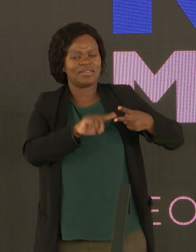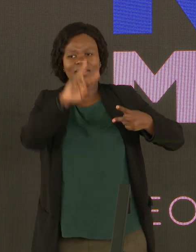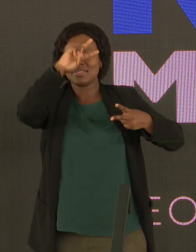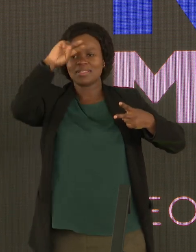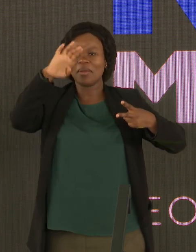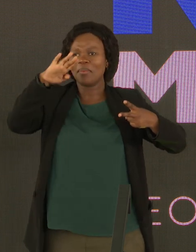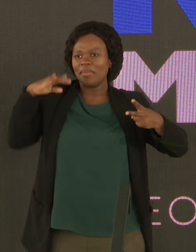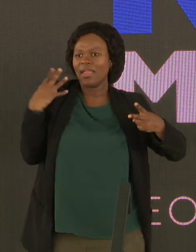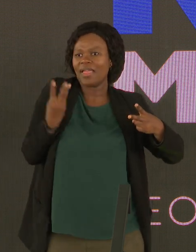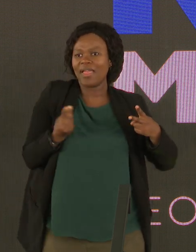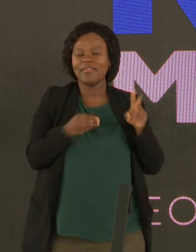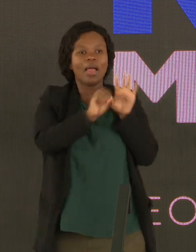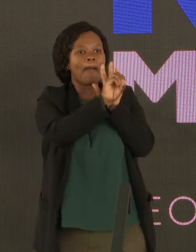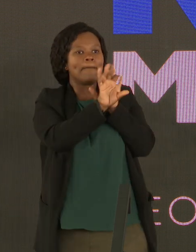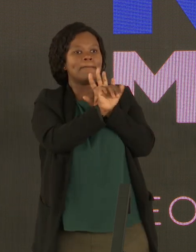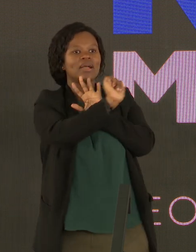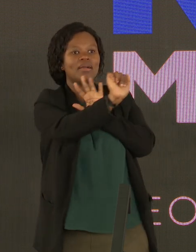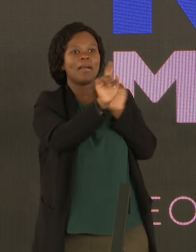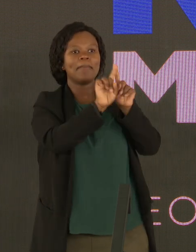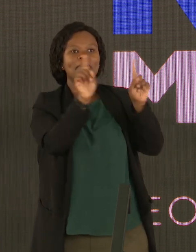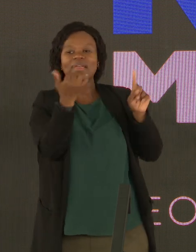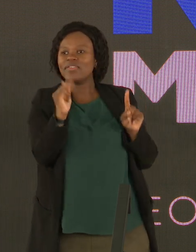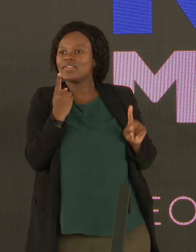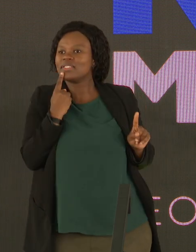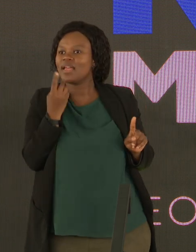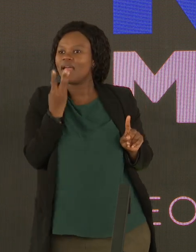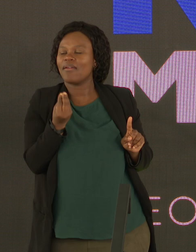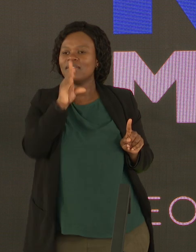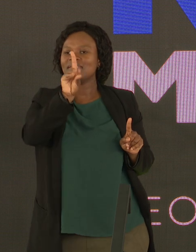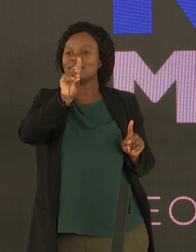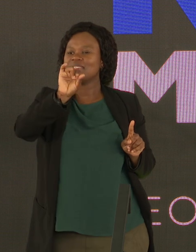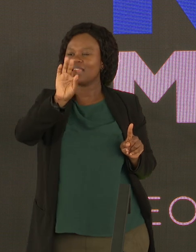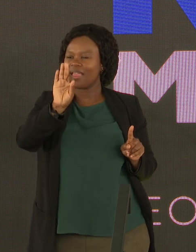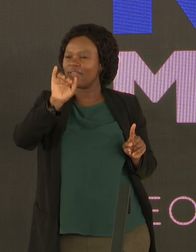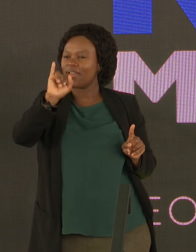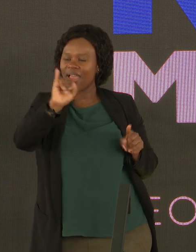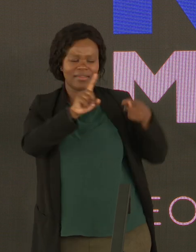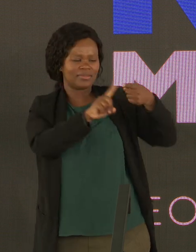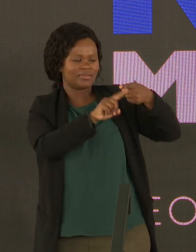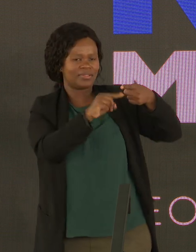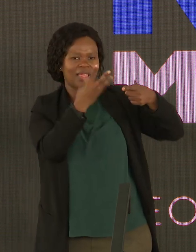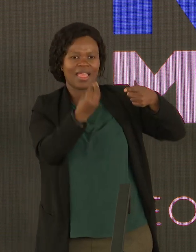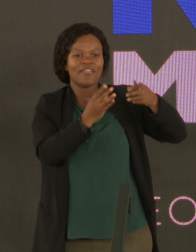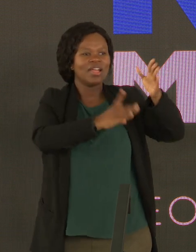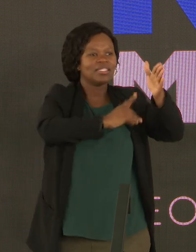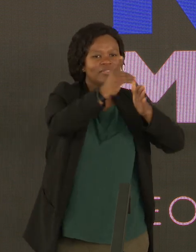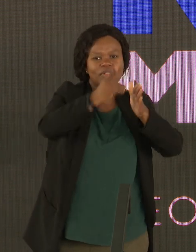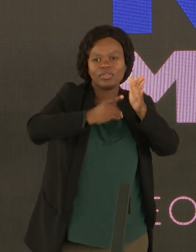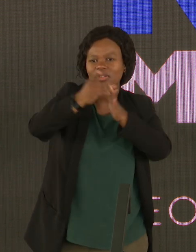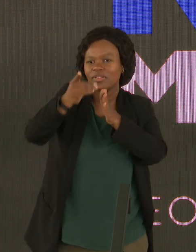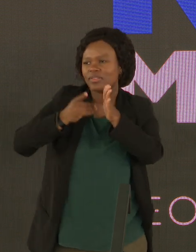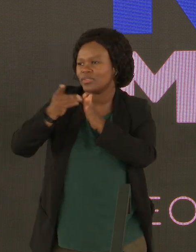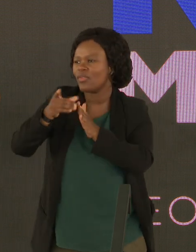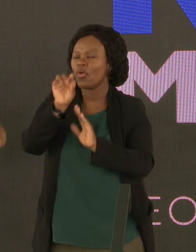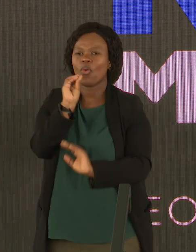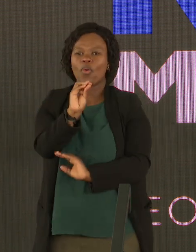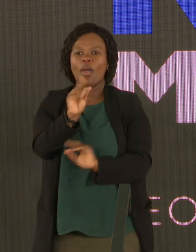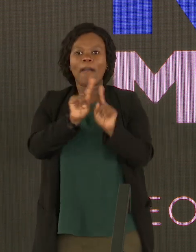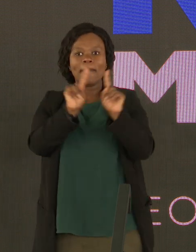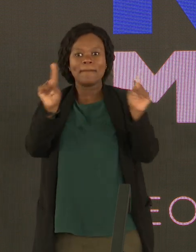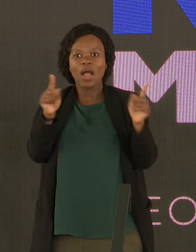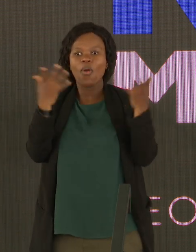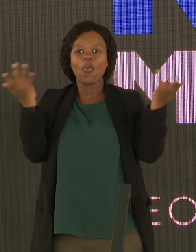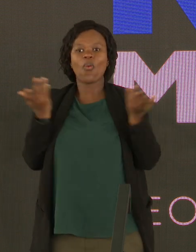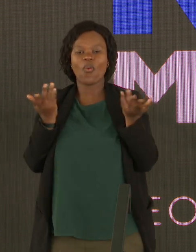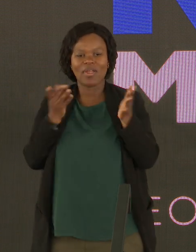markets. But if we say that we have DFIs that are dedicated to development, that development must go to our people,